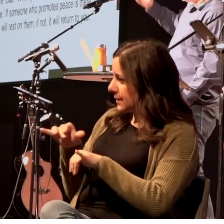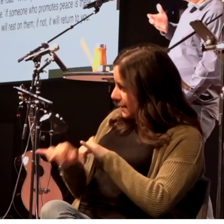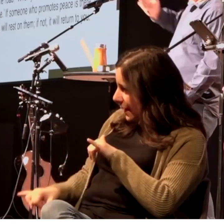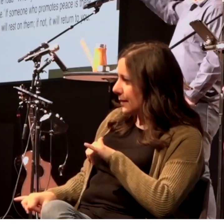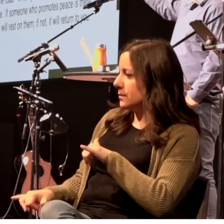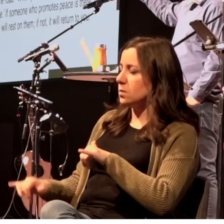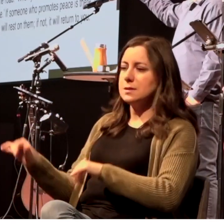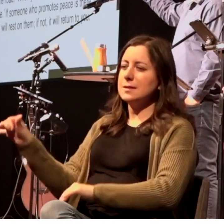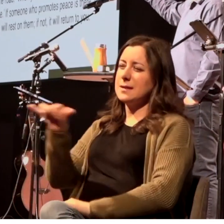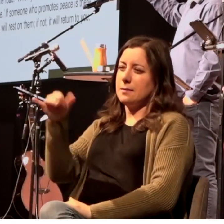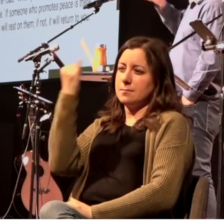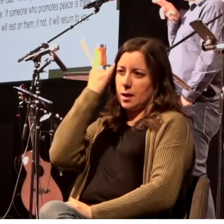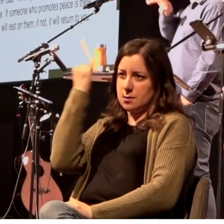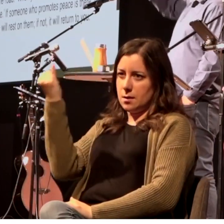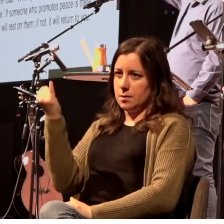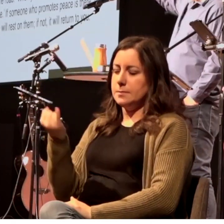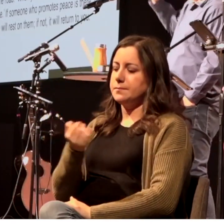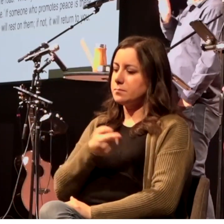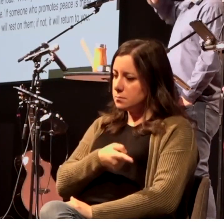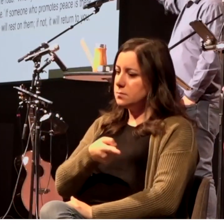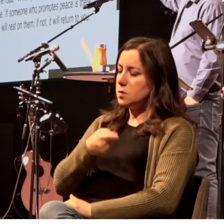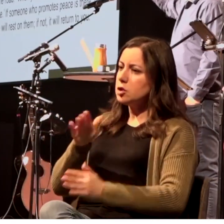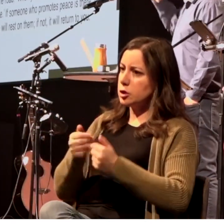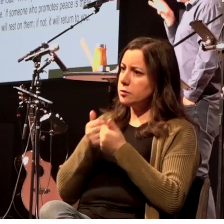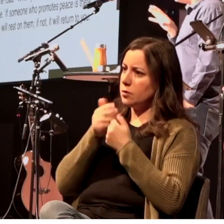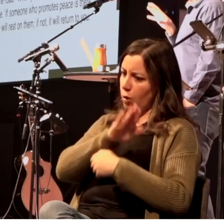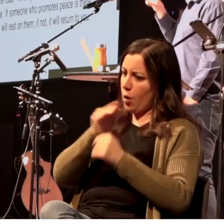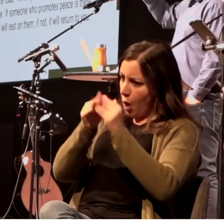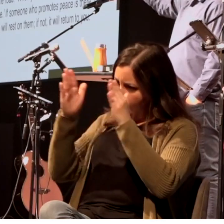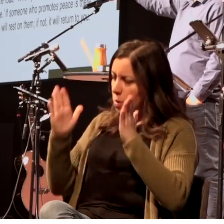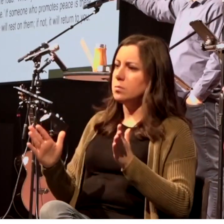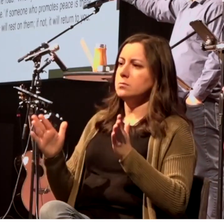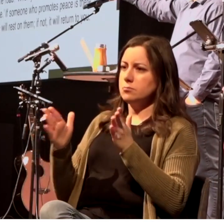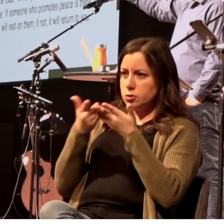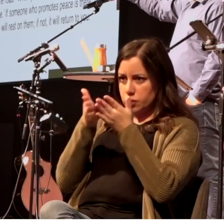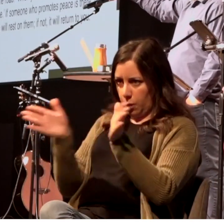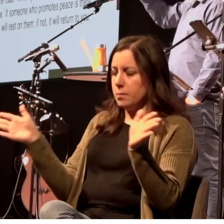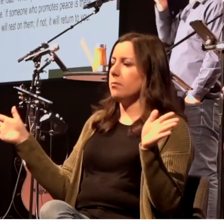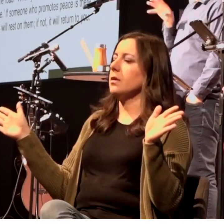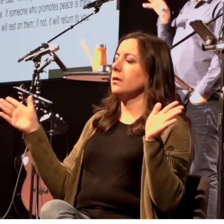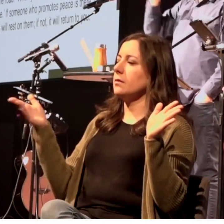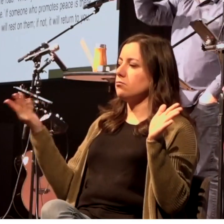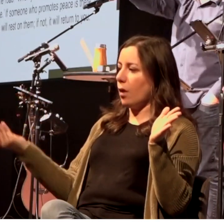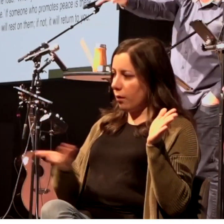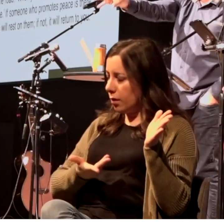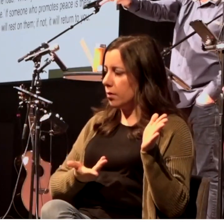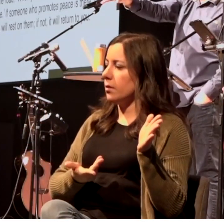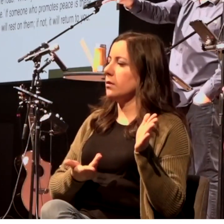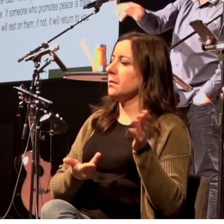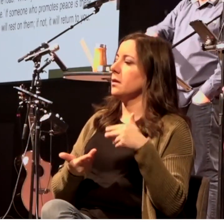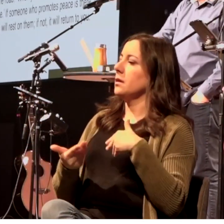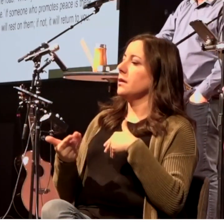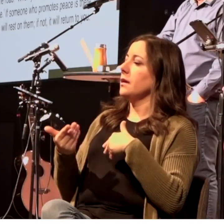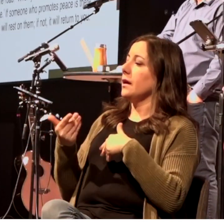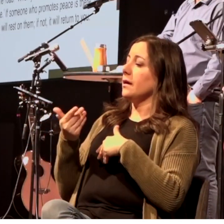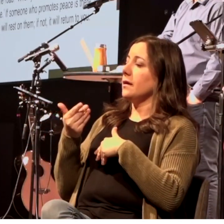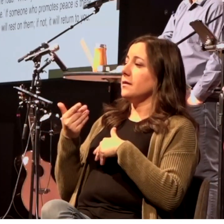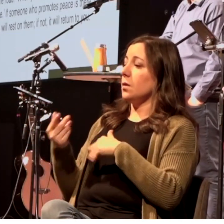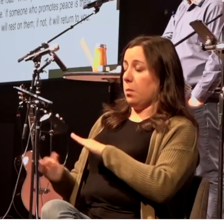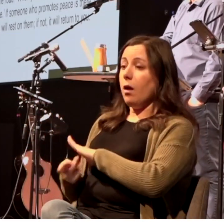these people he sent out said I want to go out and do a work and the towns where I'm going to go work I'm going to send you all to it and this is what he's done with Paul and all